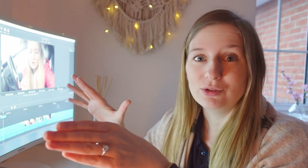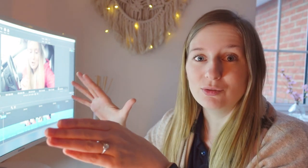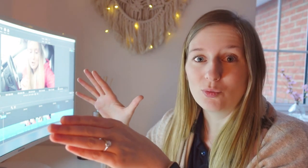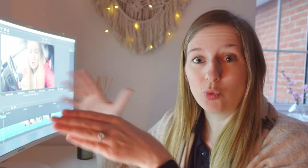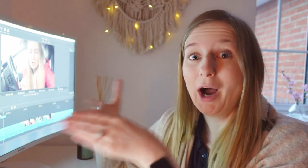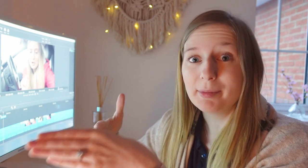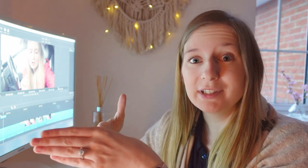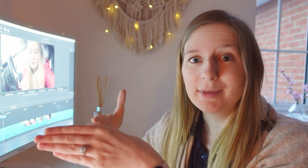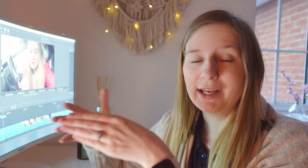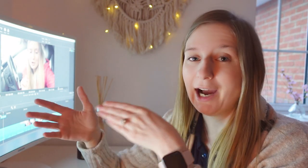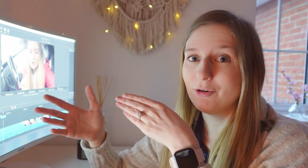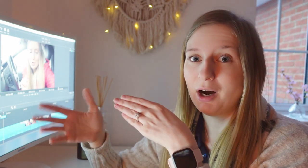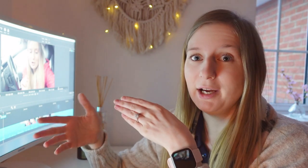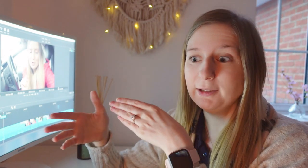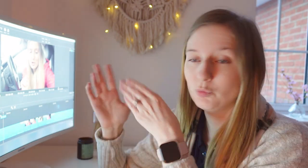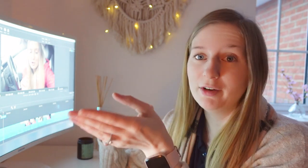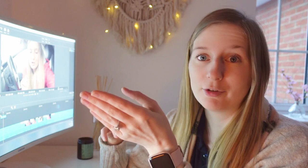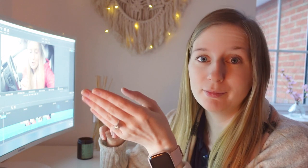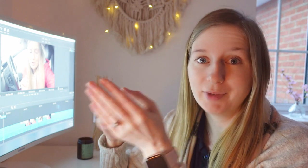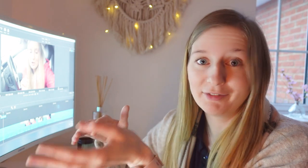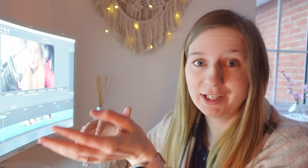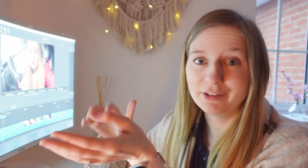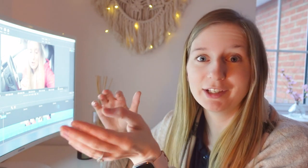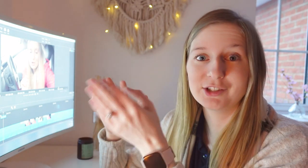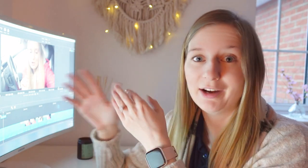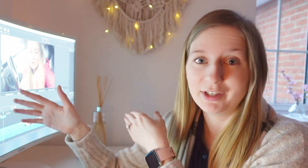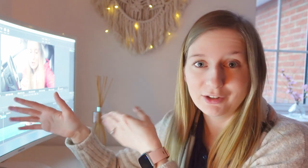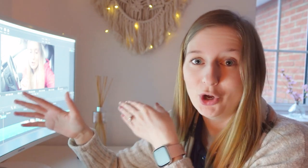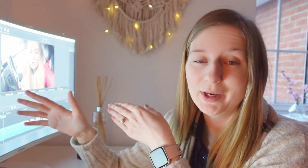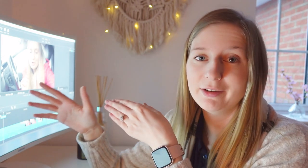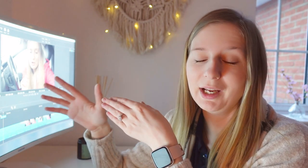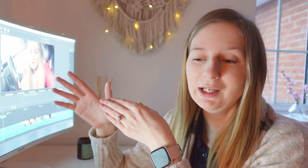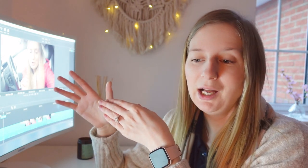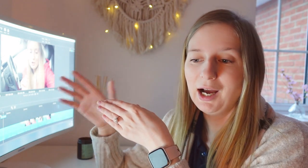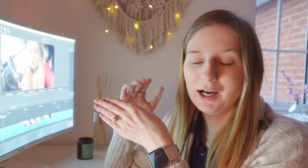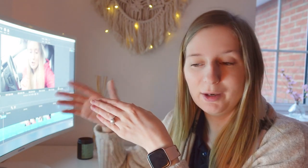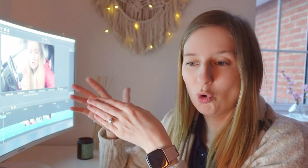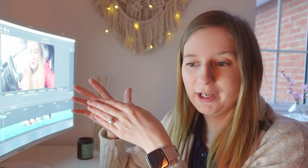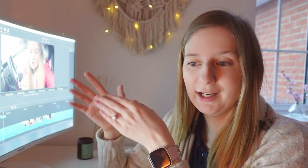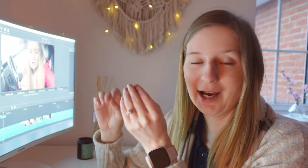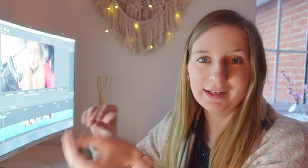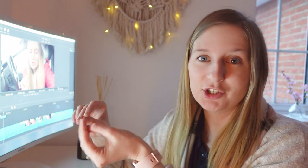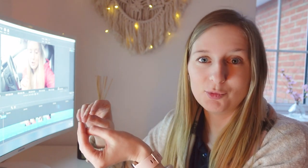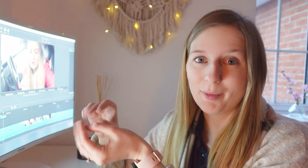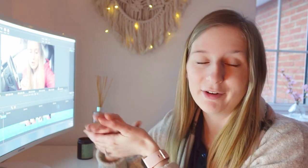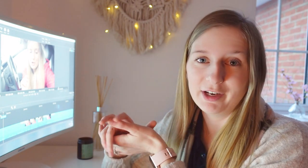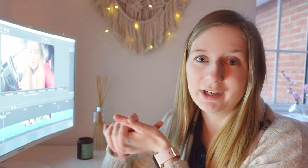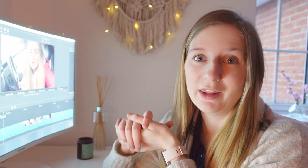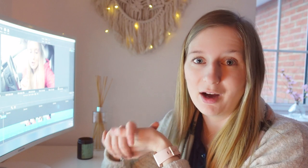what happened to me, how I went from having hearing to having no hearing in one ear and a small amount of hearing in the